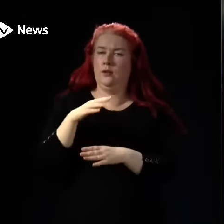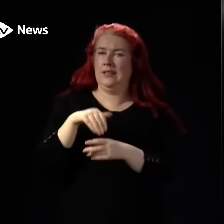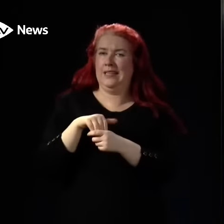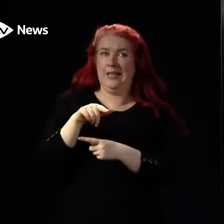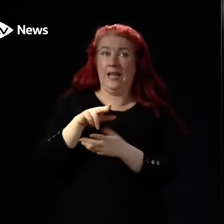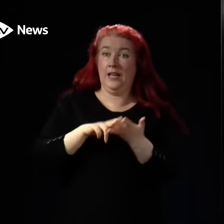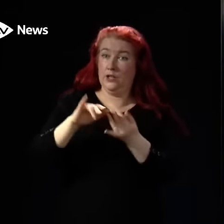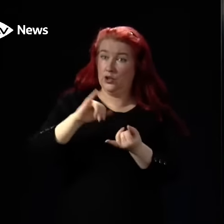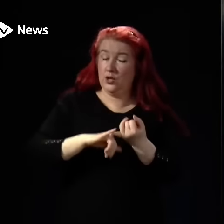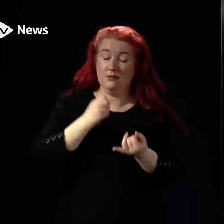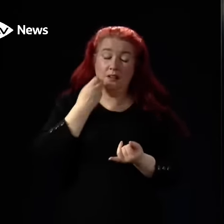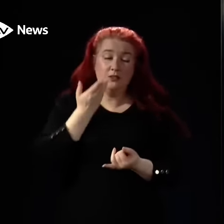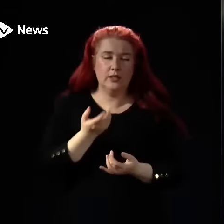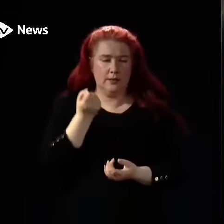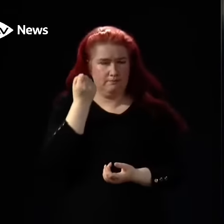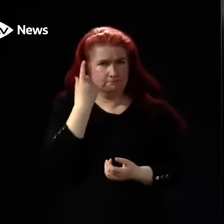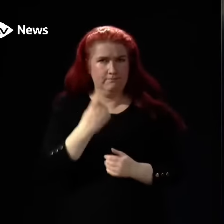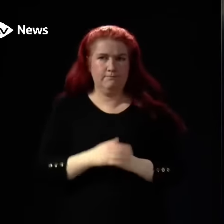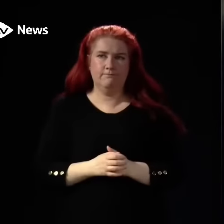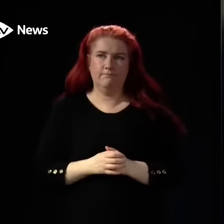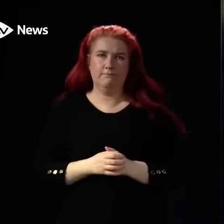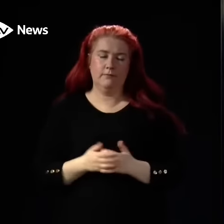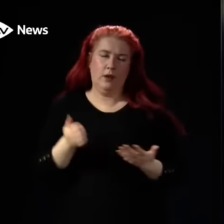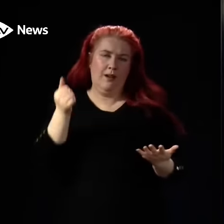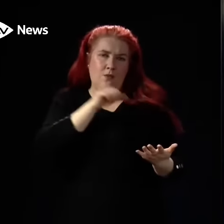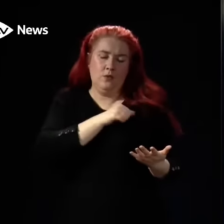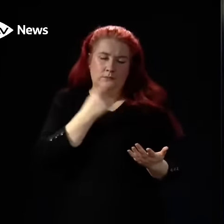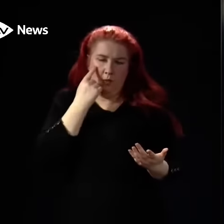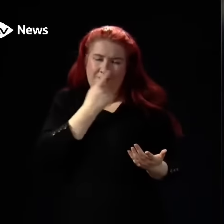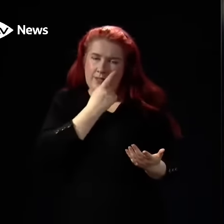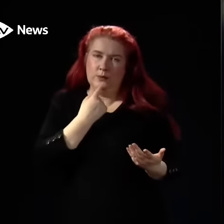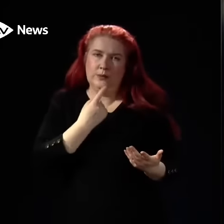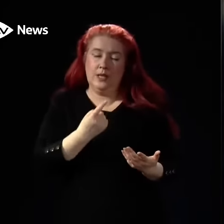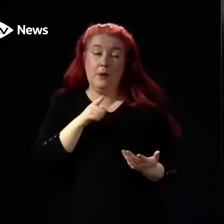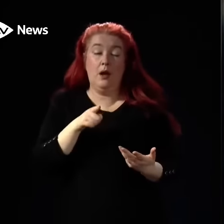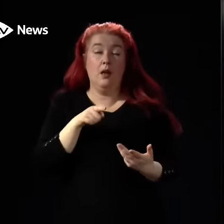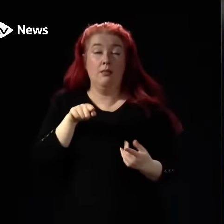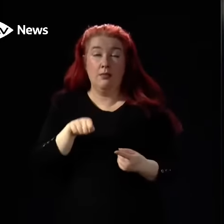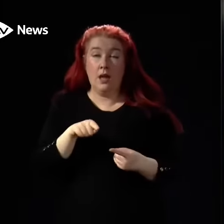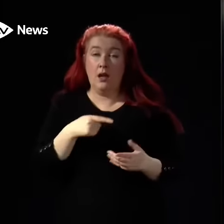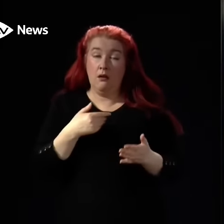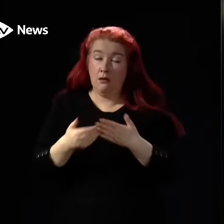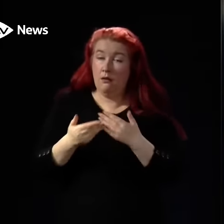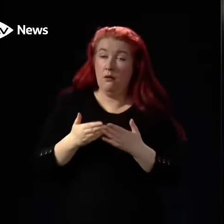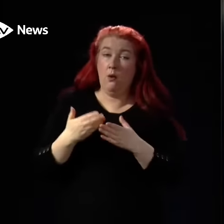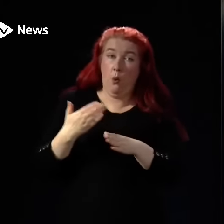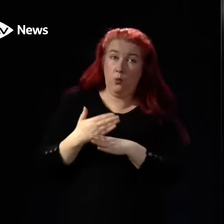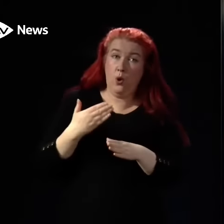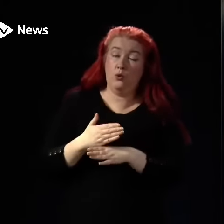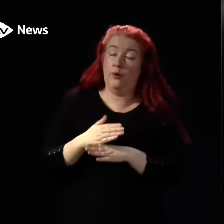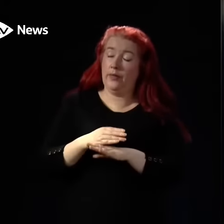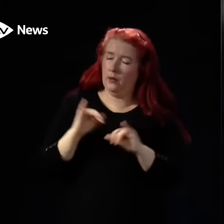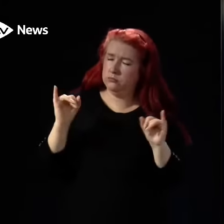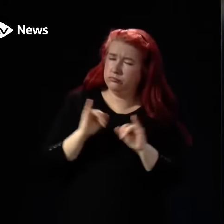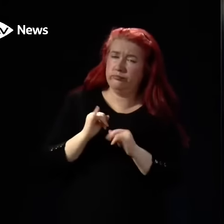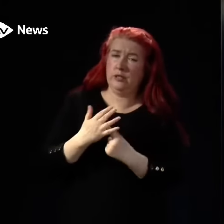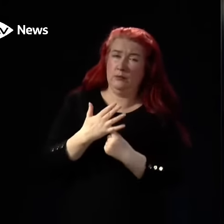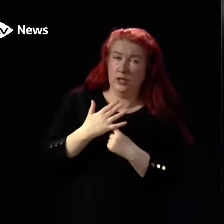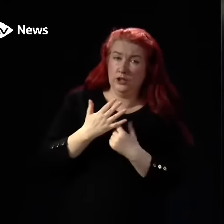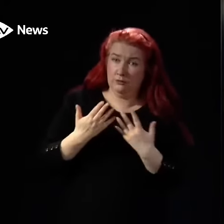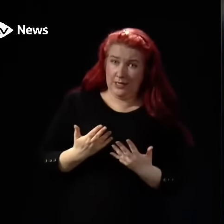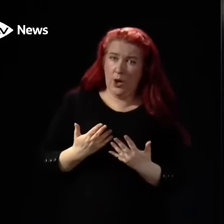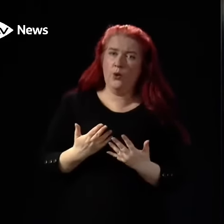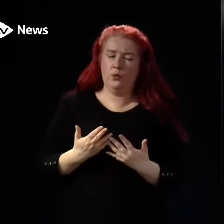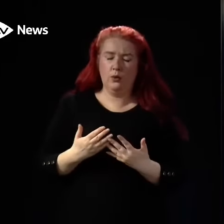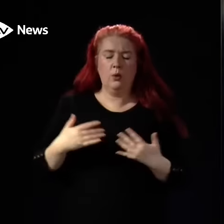is a statement of the obvious that working with the scale of pressures that are being experienced right now is